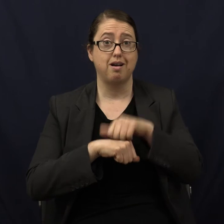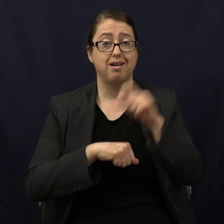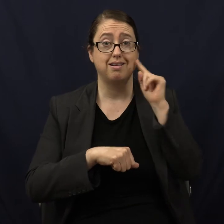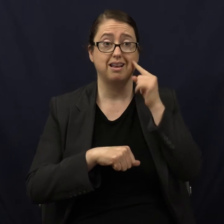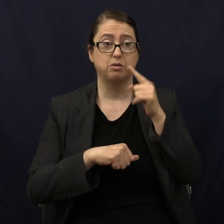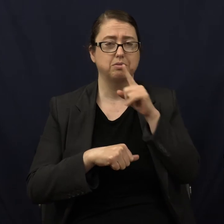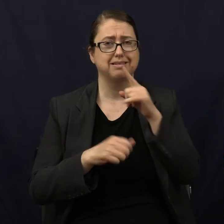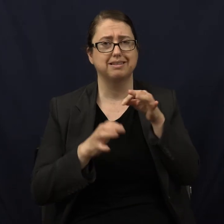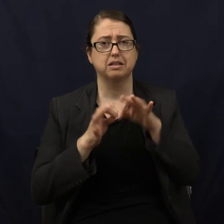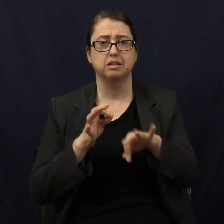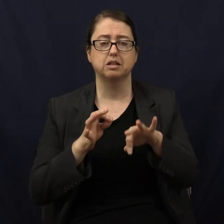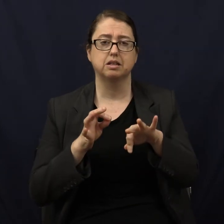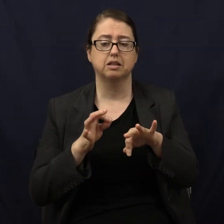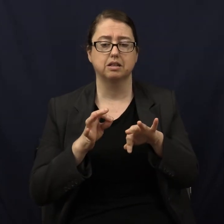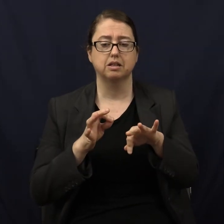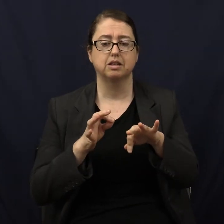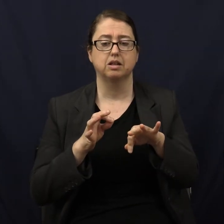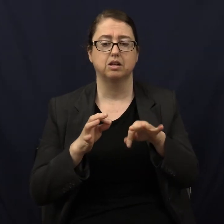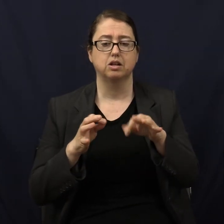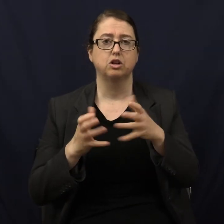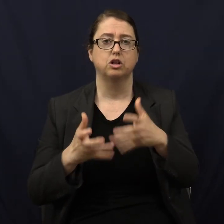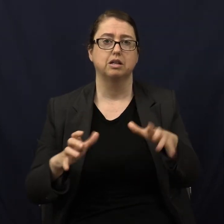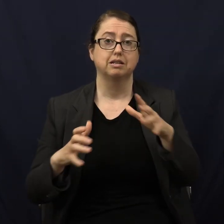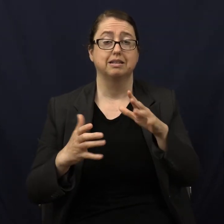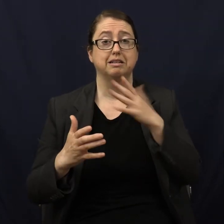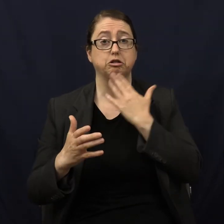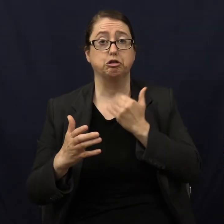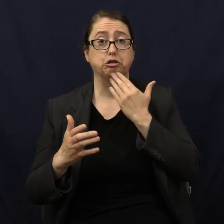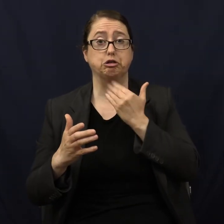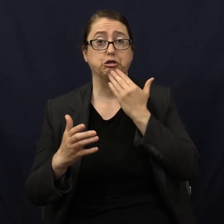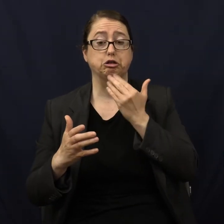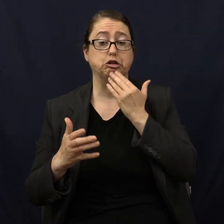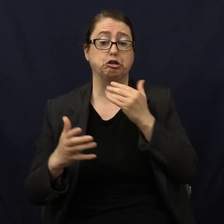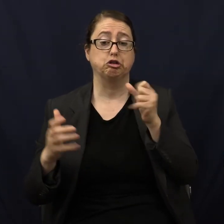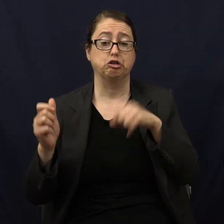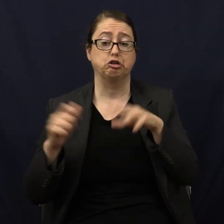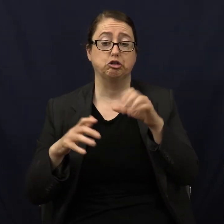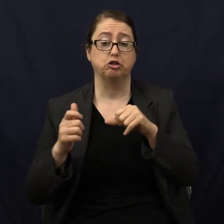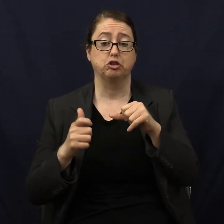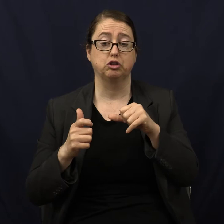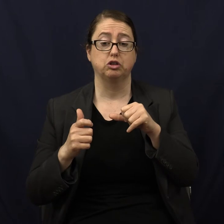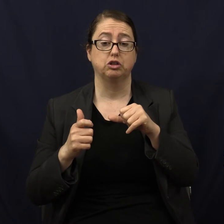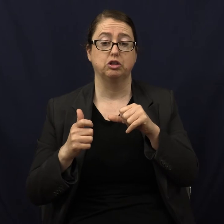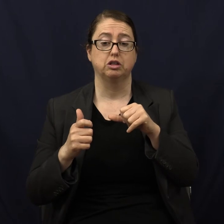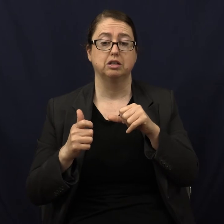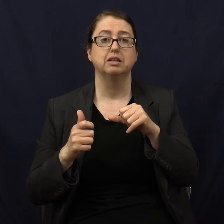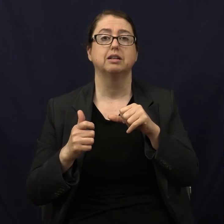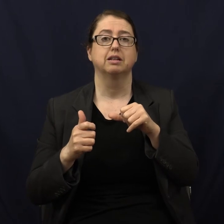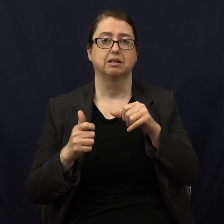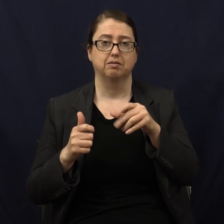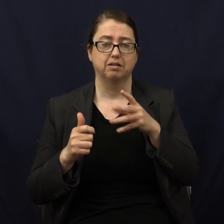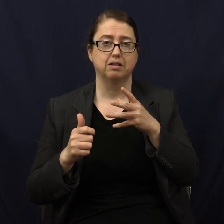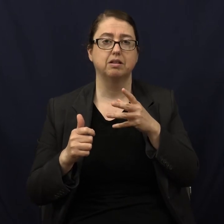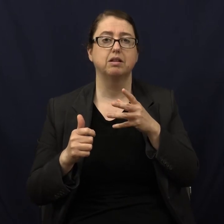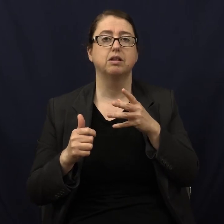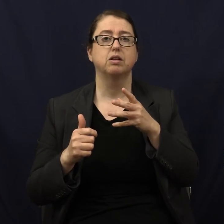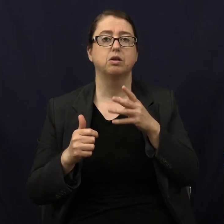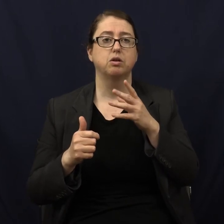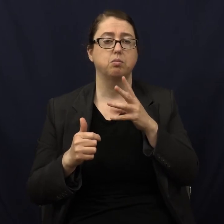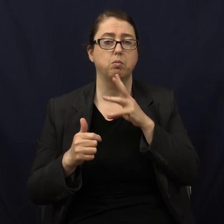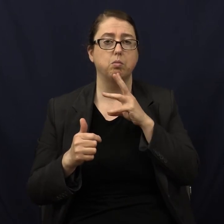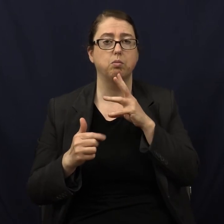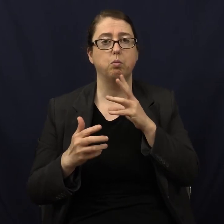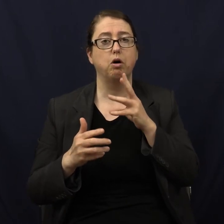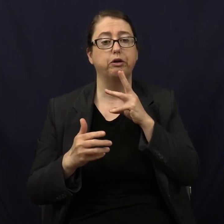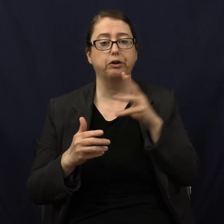Very simple, right? You create a super saturated solution of sugar, right? And then you boil off the water and then you put the string in there. And then what